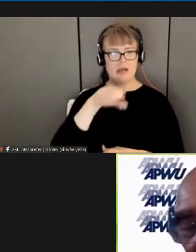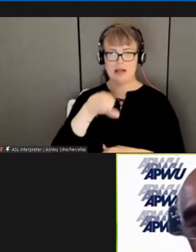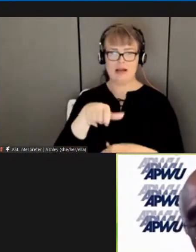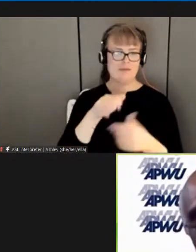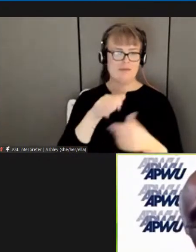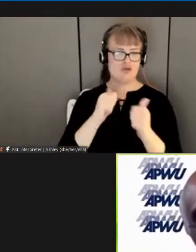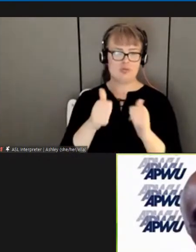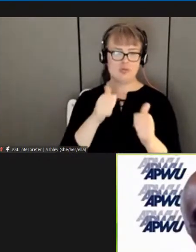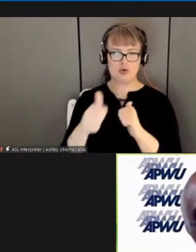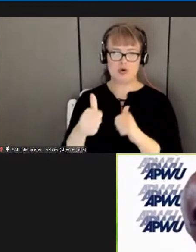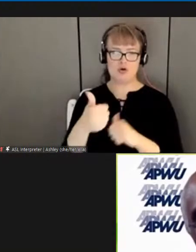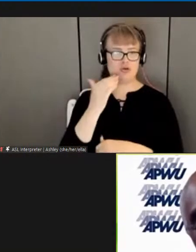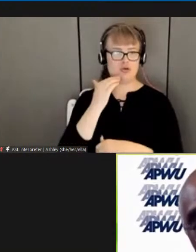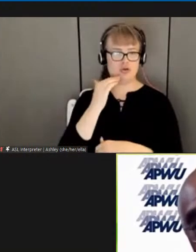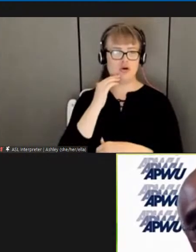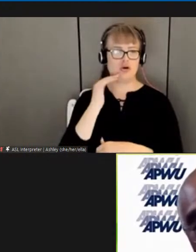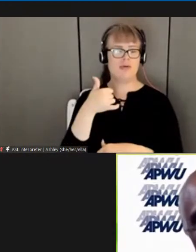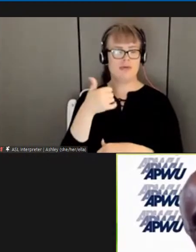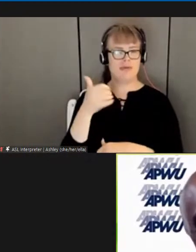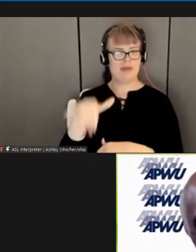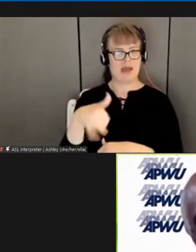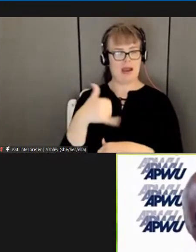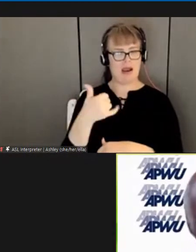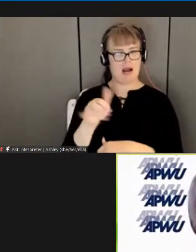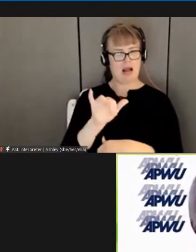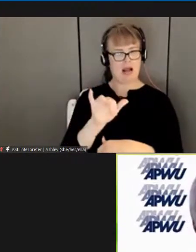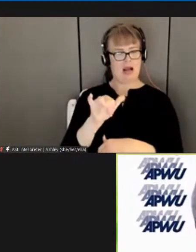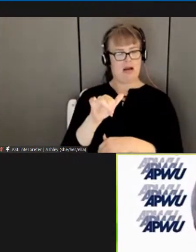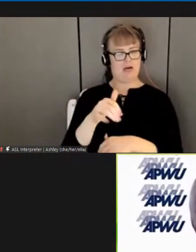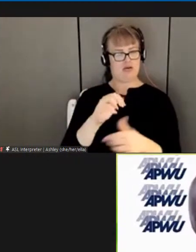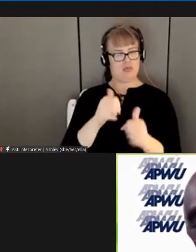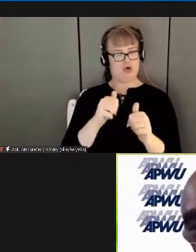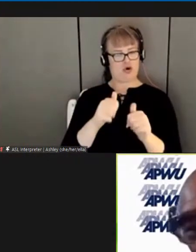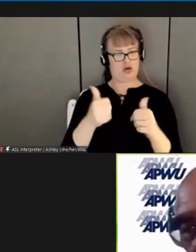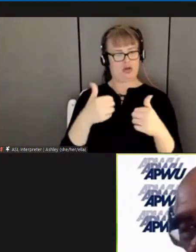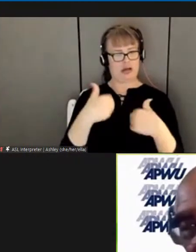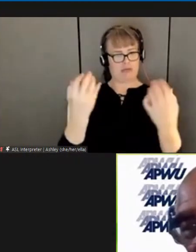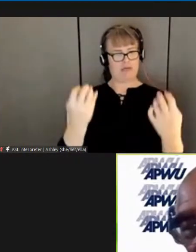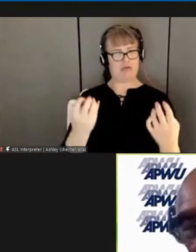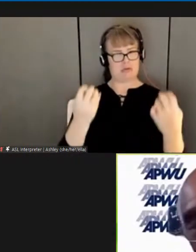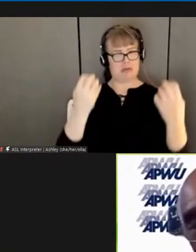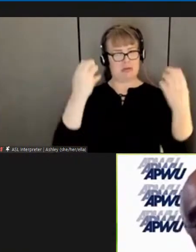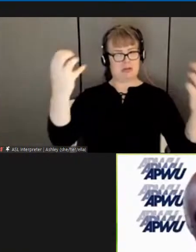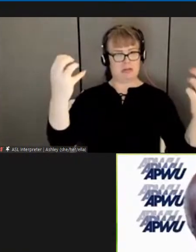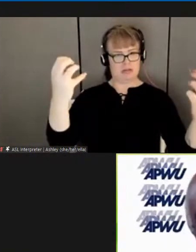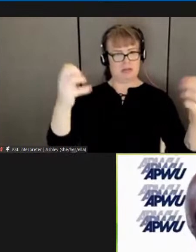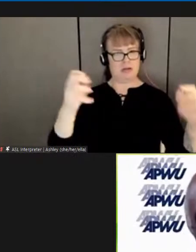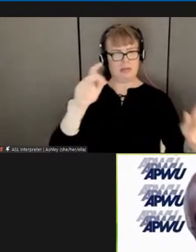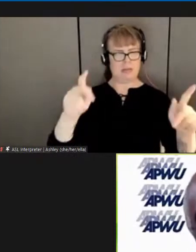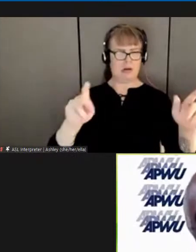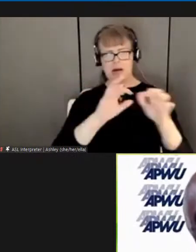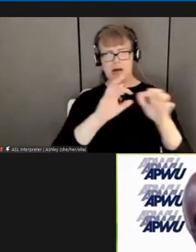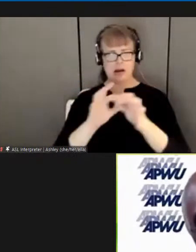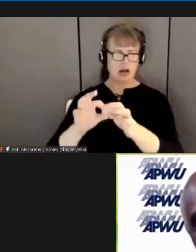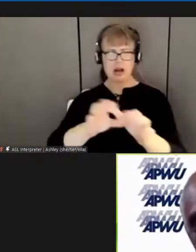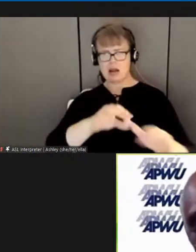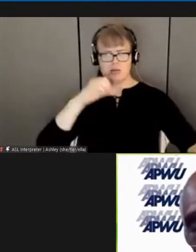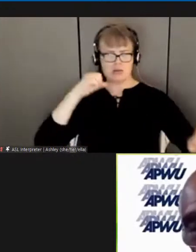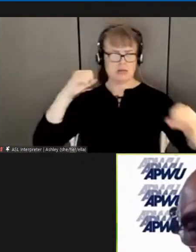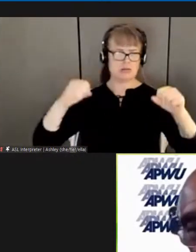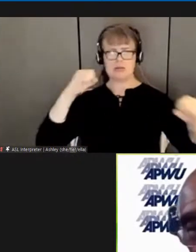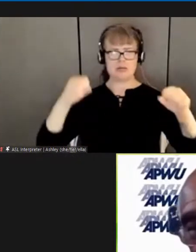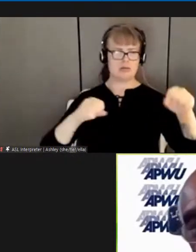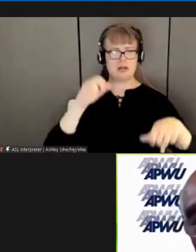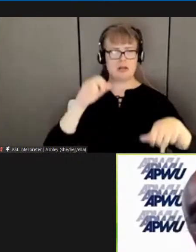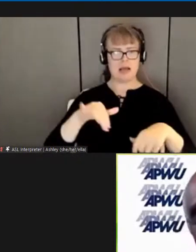saying that to the members if you're in solidarity with uh uh with us and with the team and negotiate